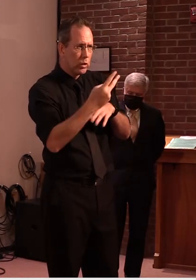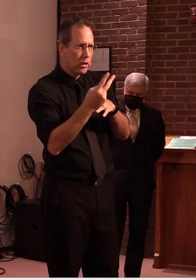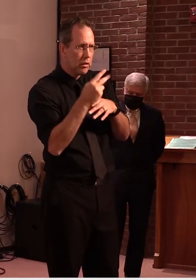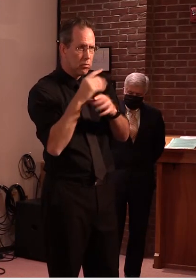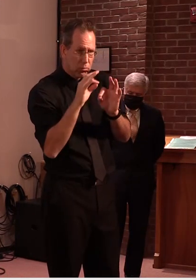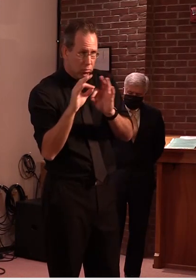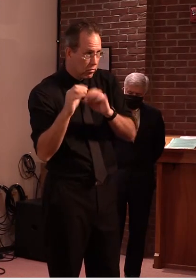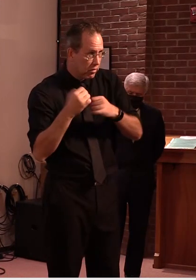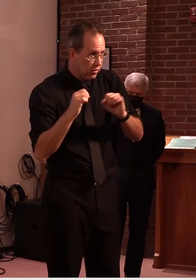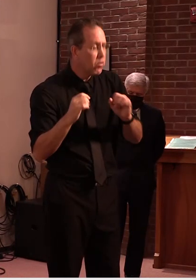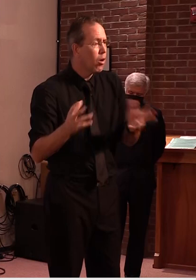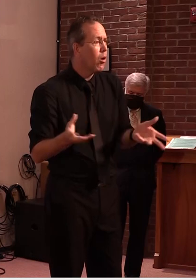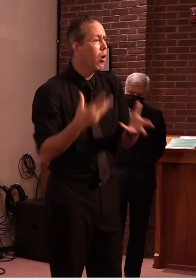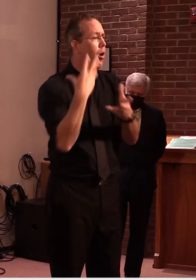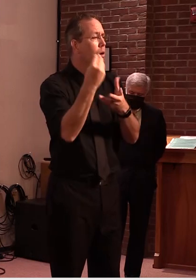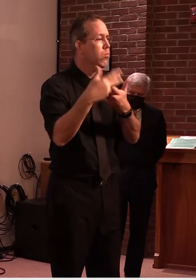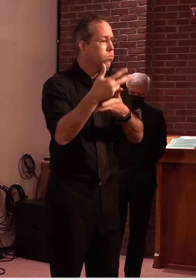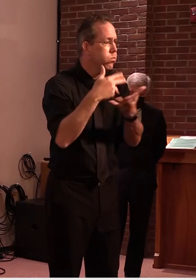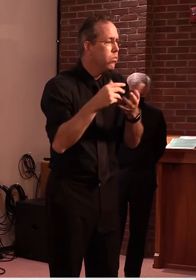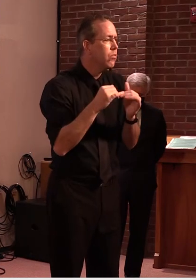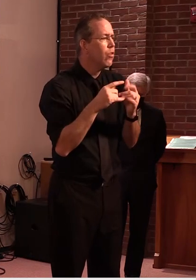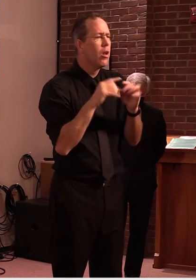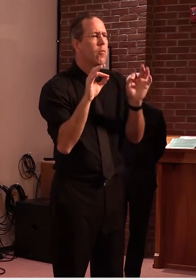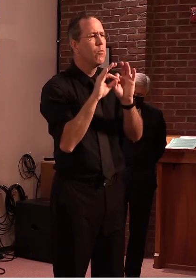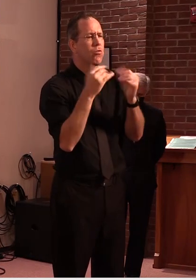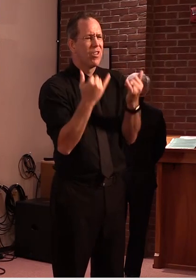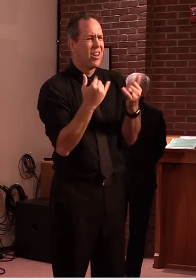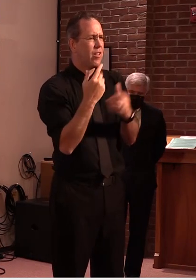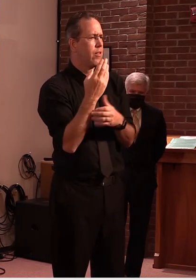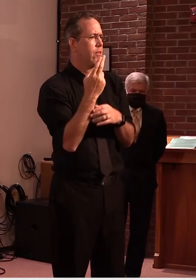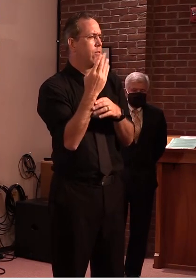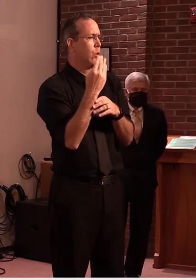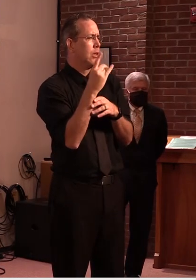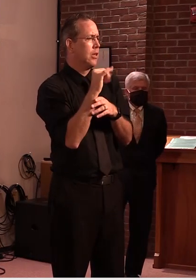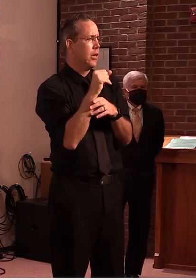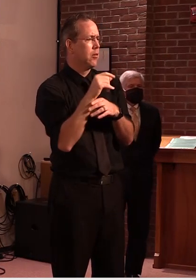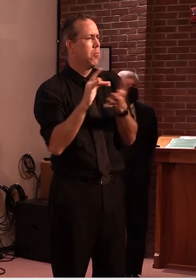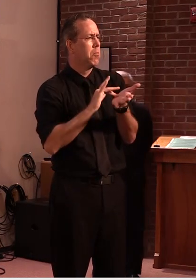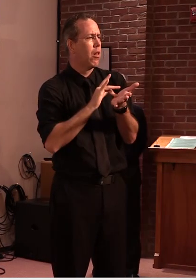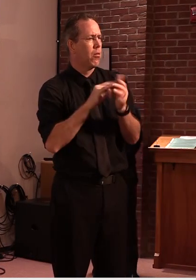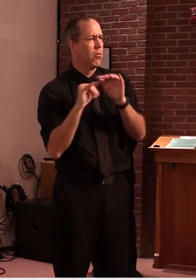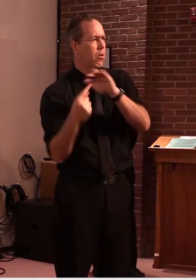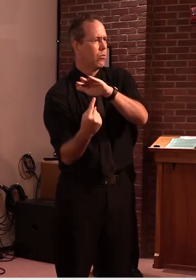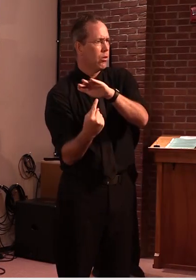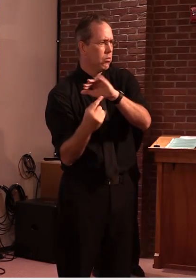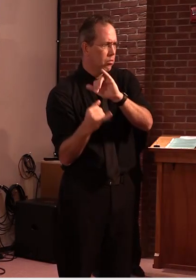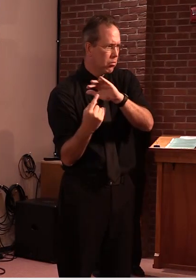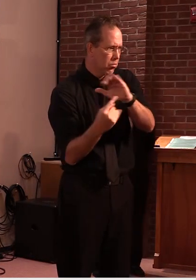medical isolation excuse me um thank you very much you're welcome